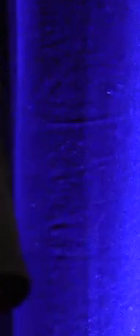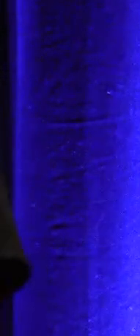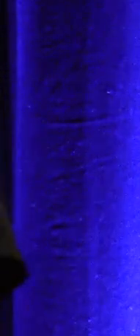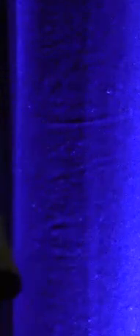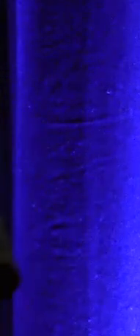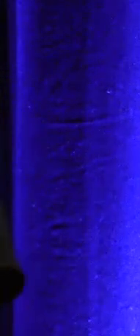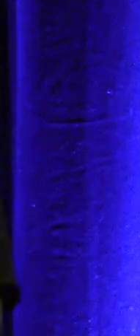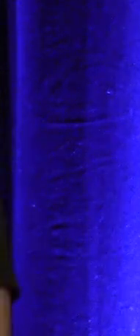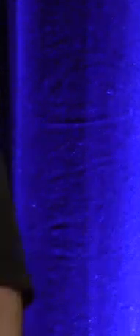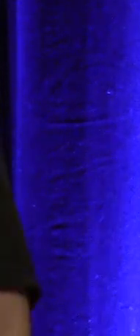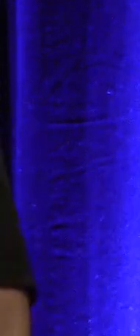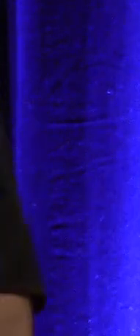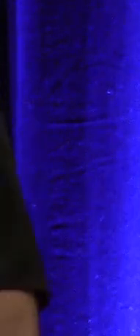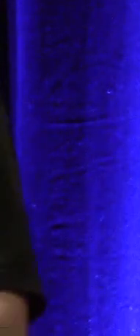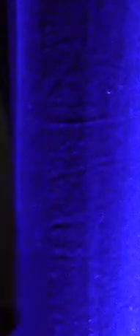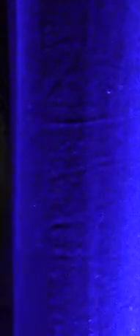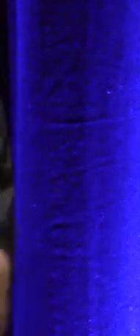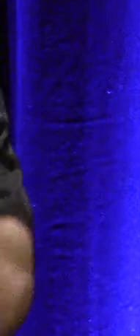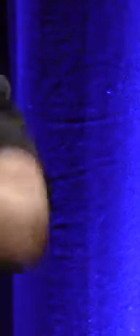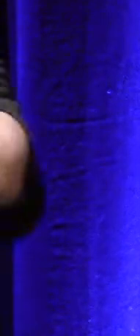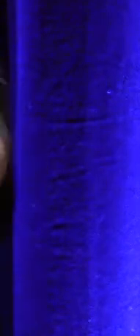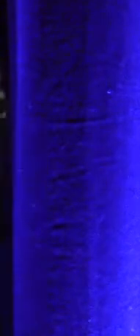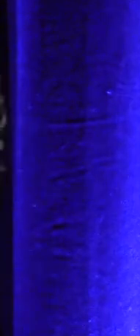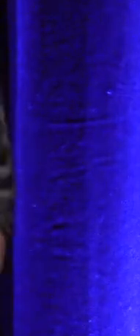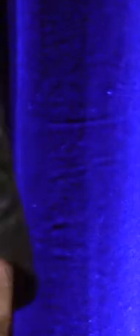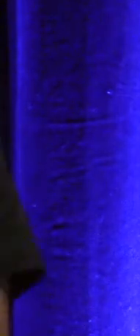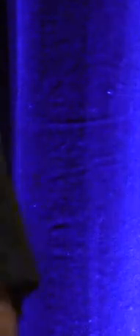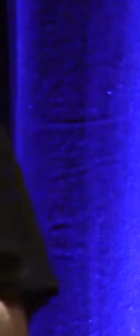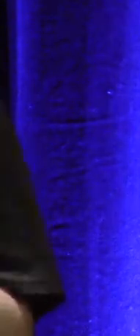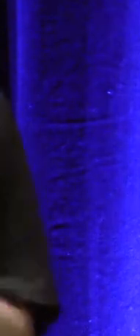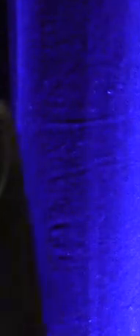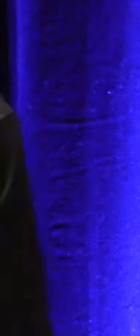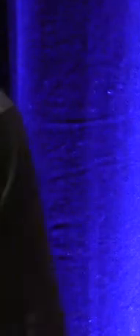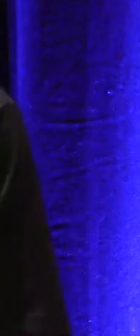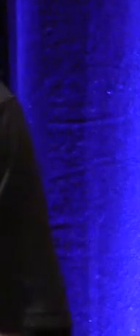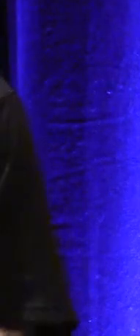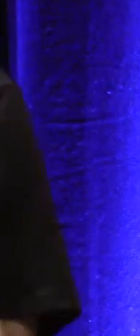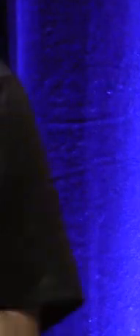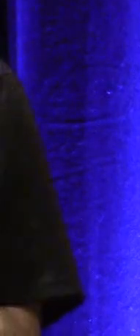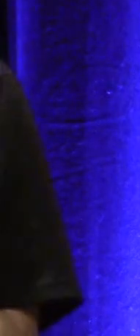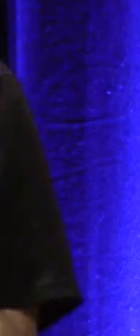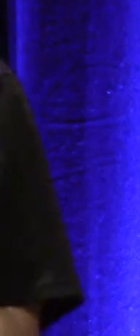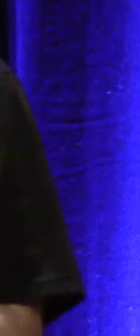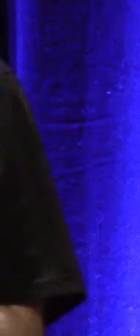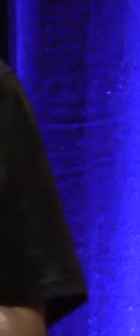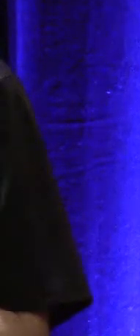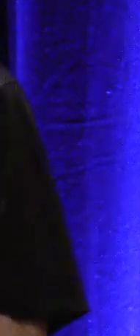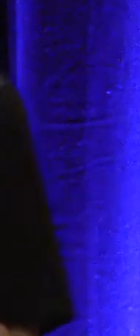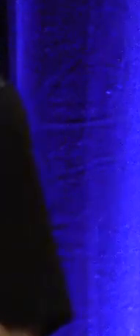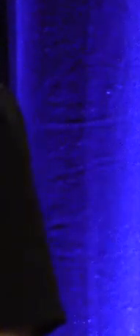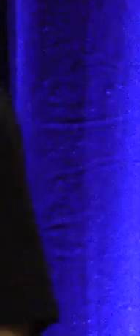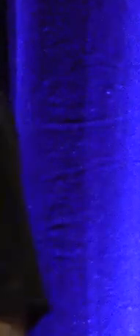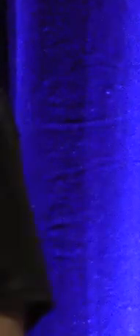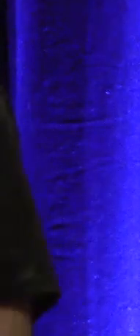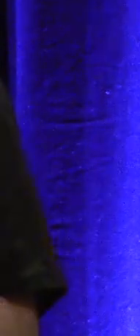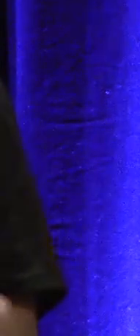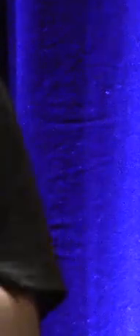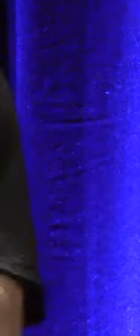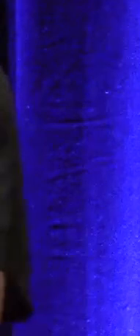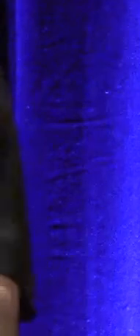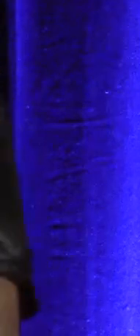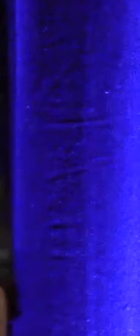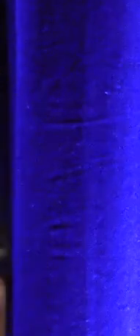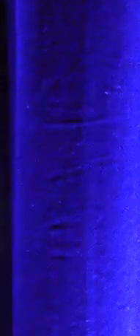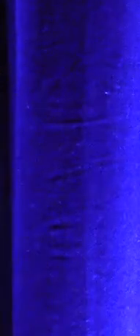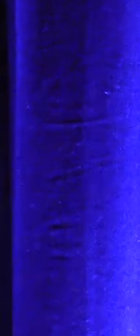Foundation, which is a division of our United Way. And by the way, we are honored to have the